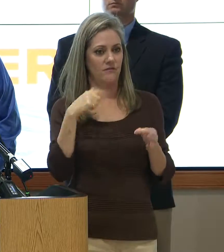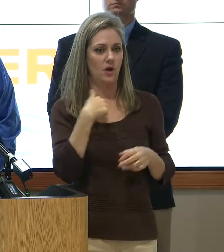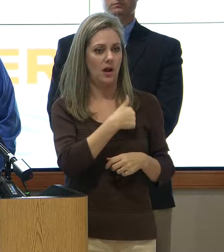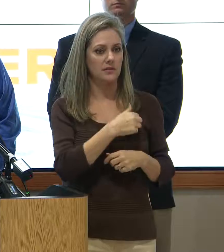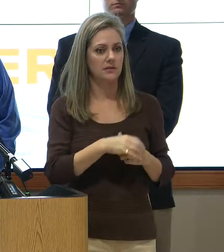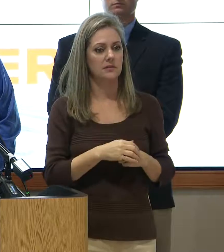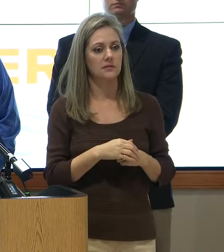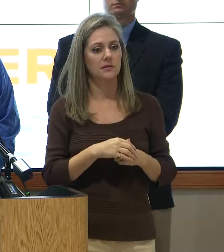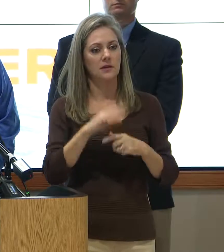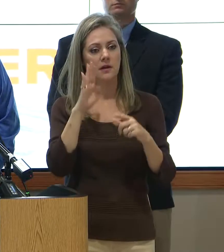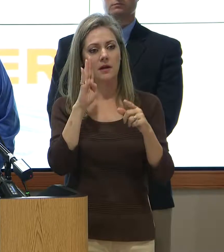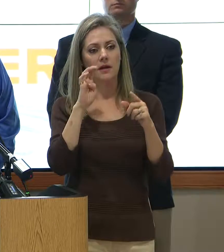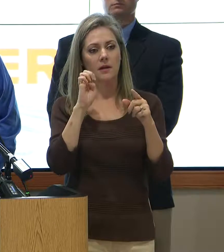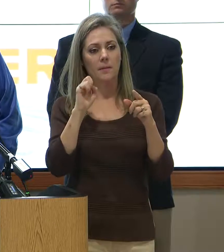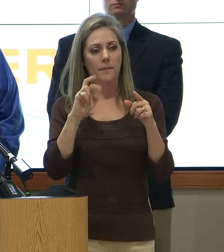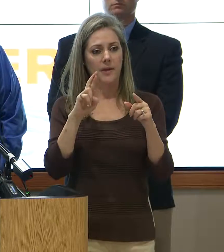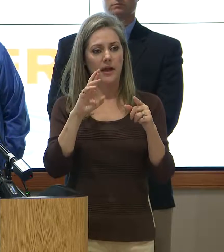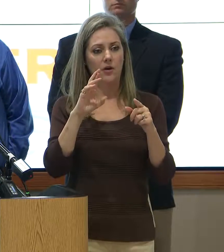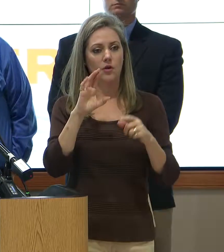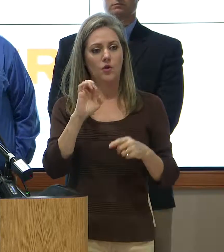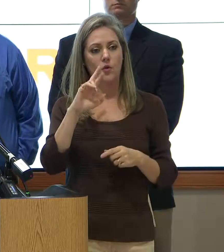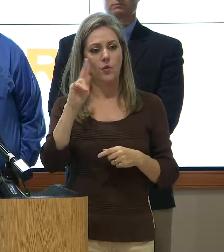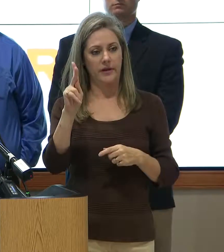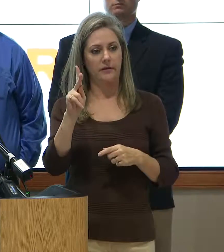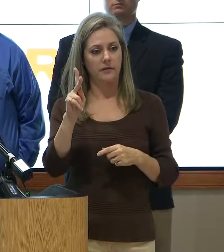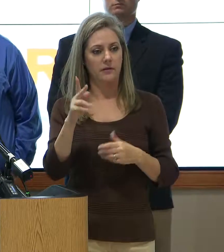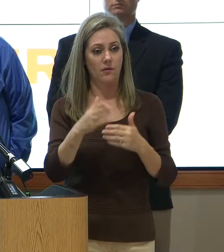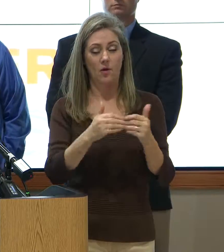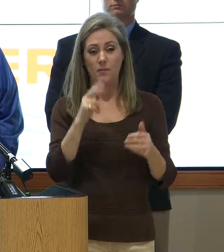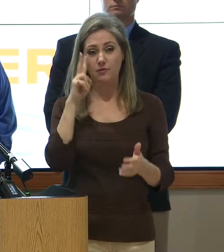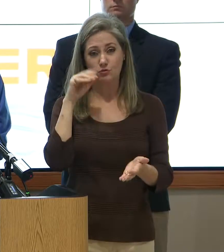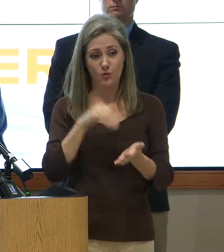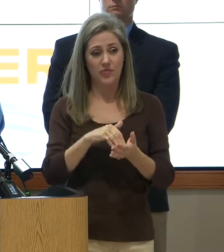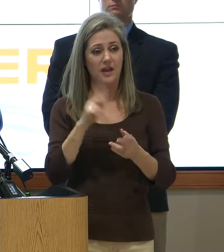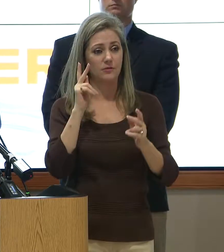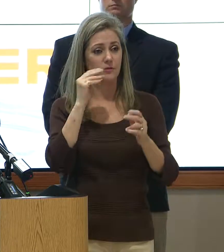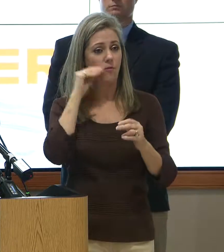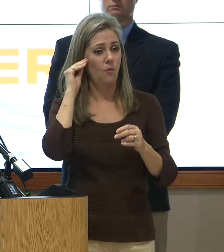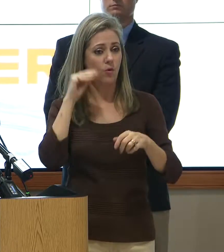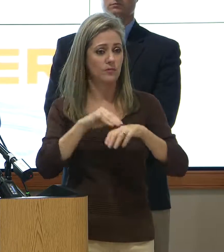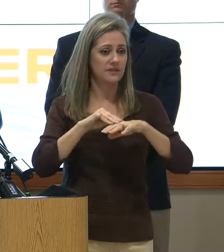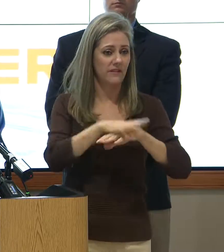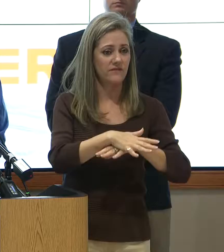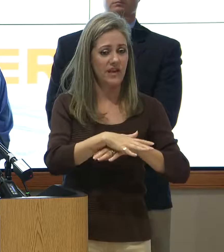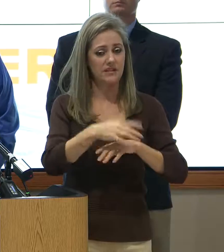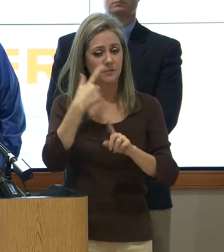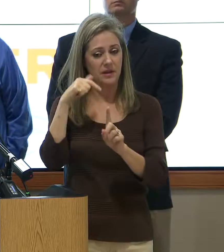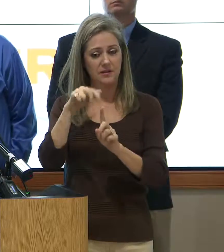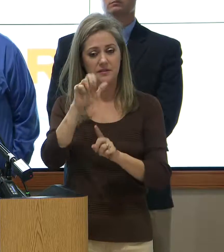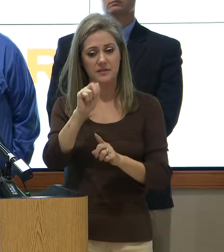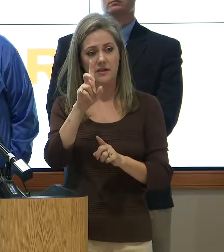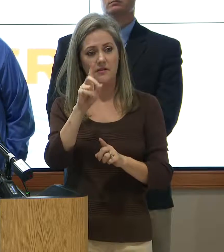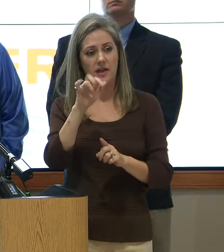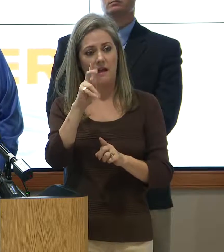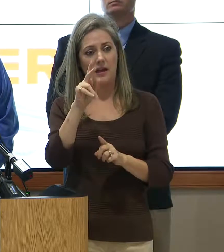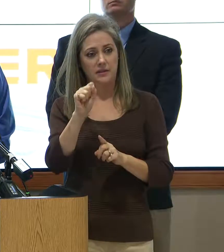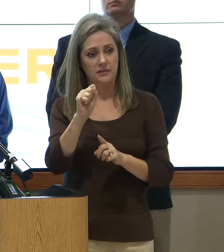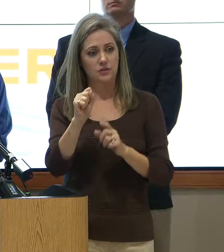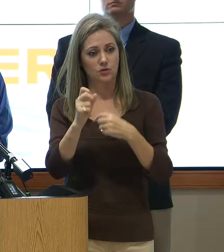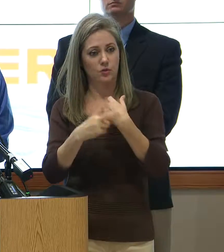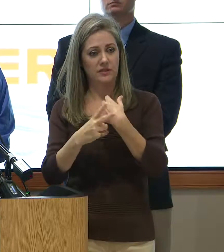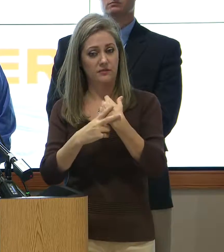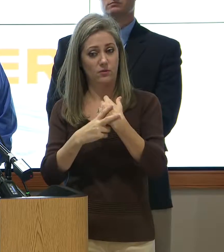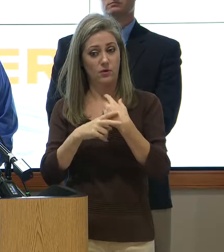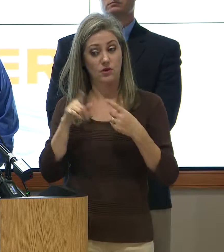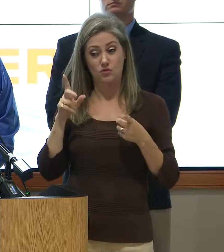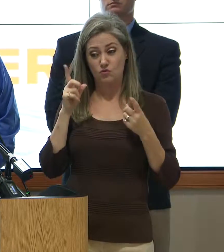Bear Creek subdivision. Almost 2,000 homes were affected due to addicts. Are you guys – is Harris County doing